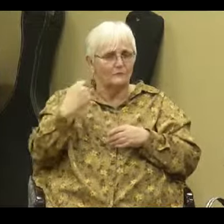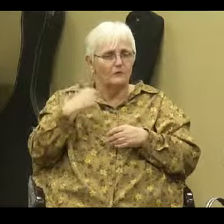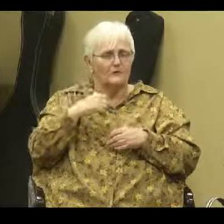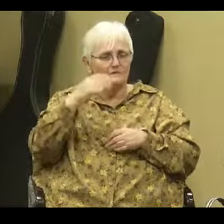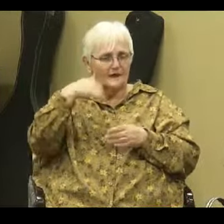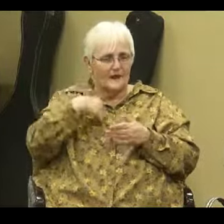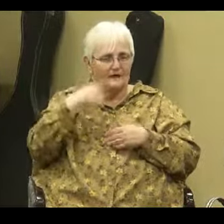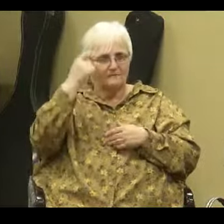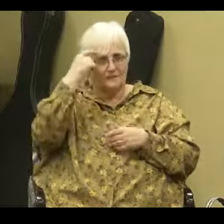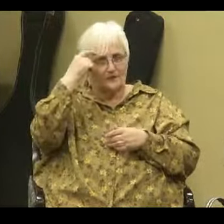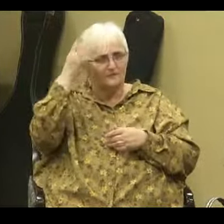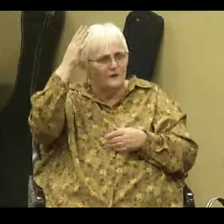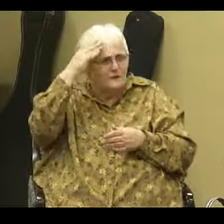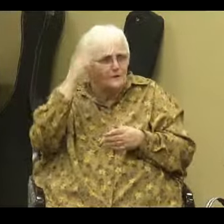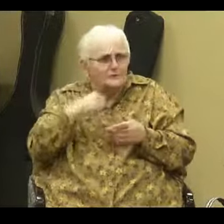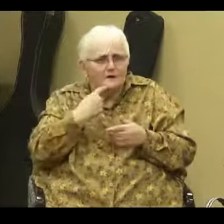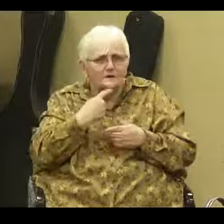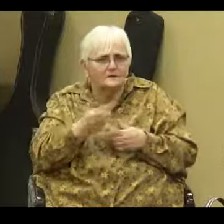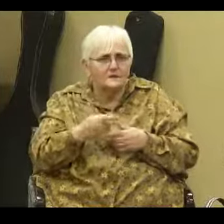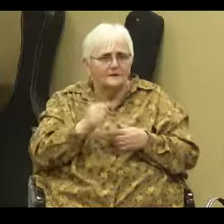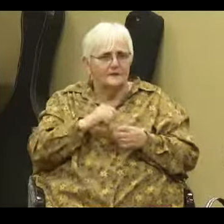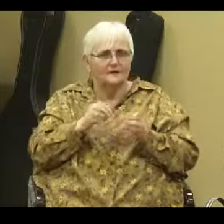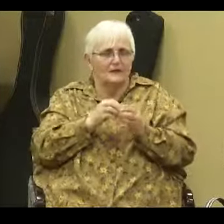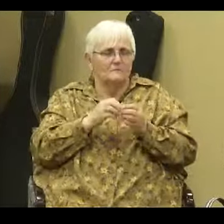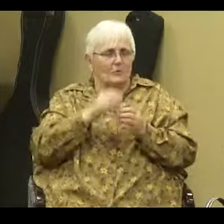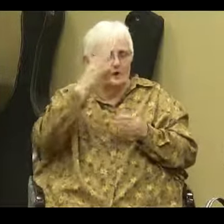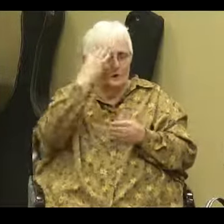have them. Amen. You know, it doesn't get any more knowing than that.